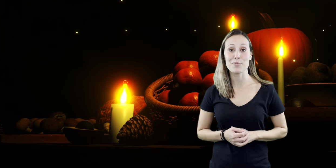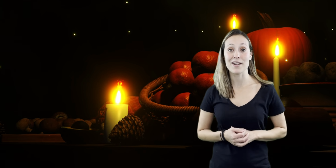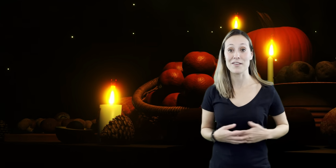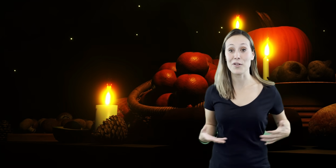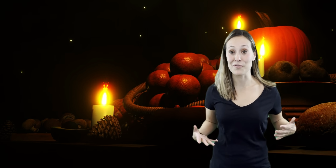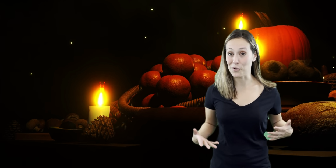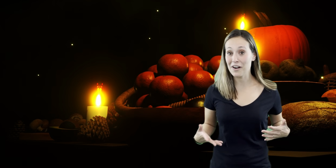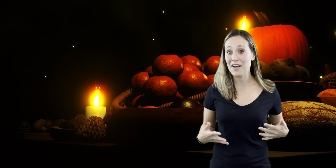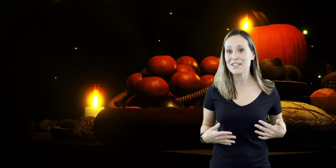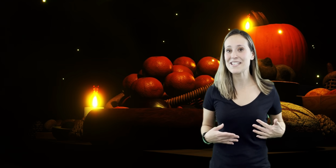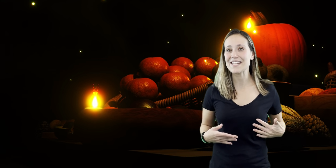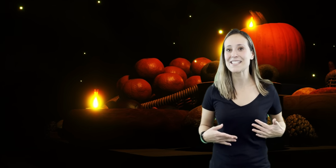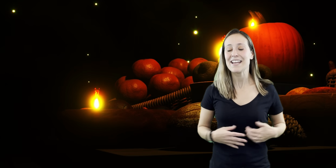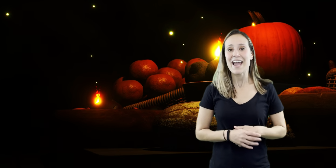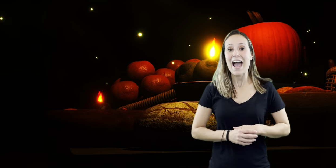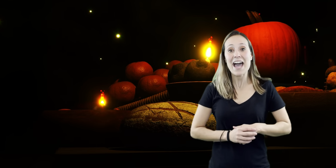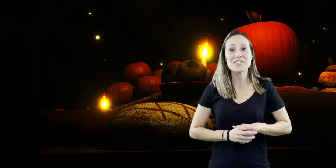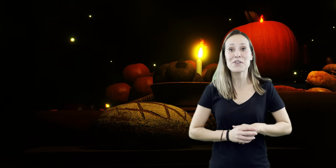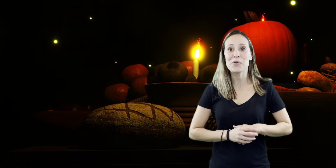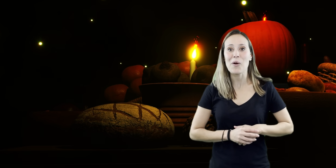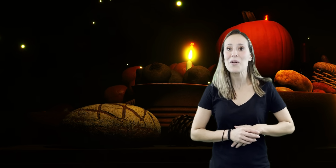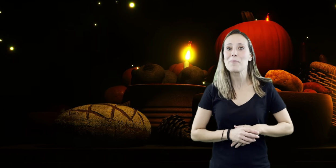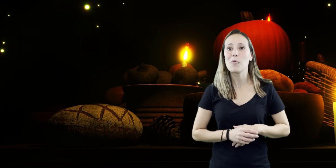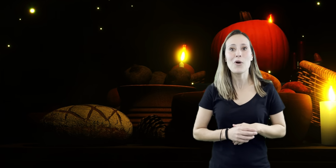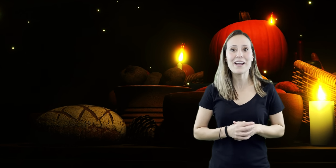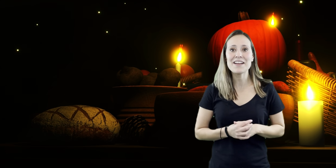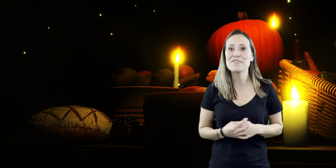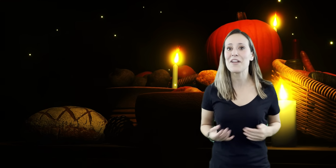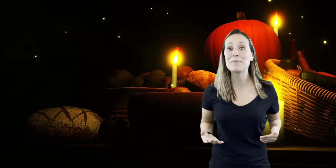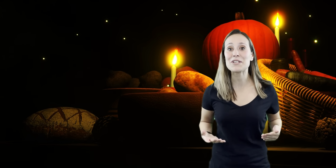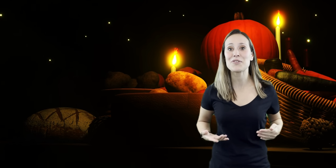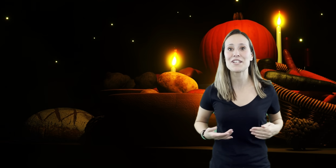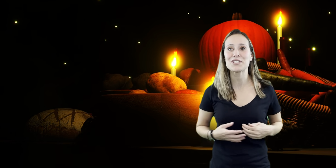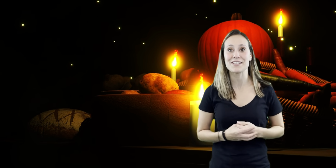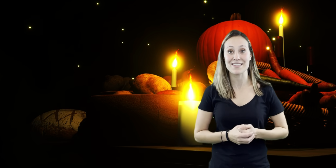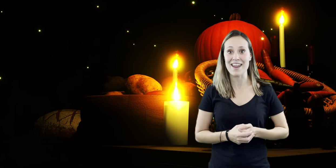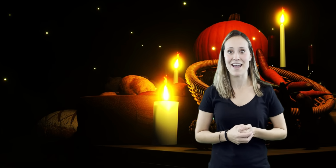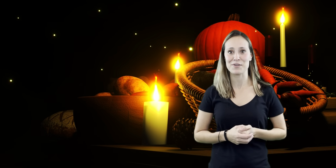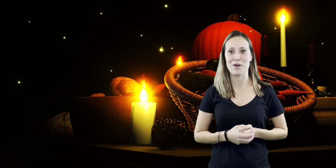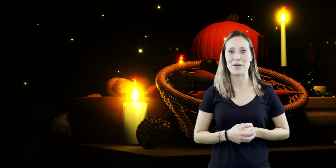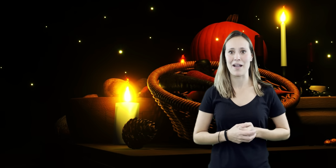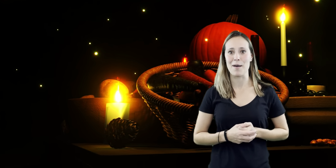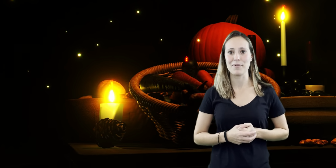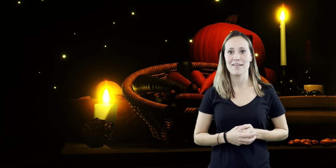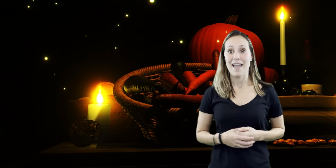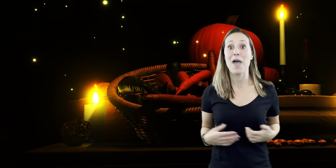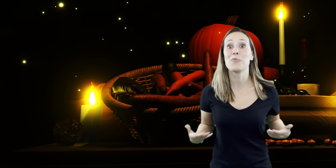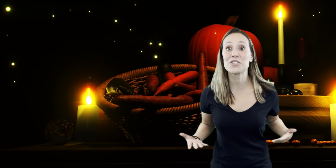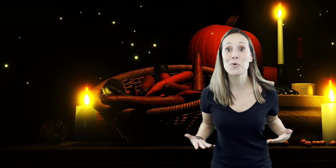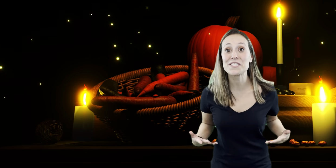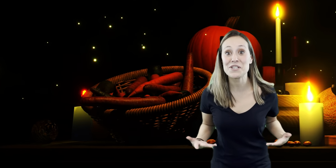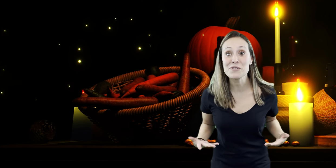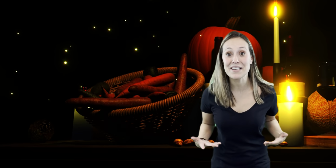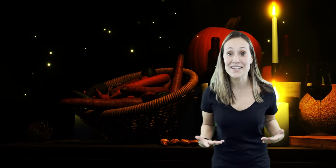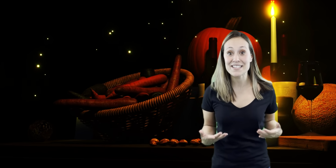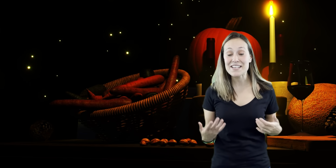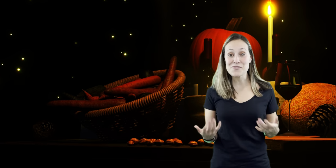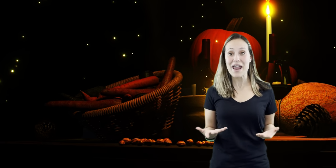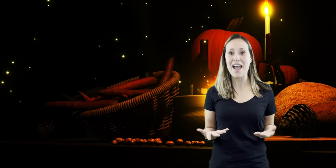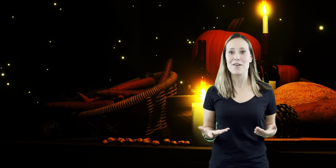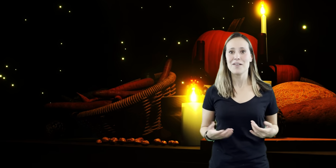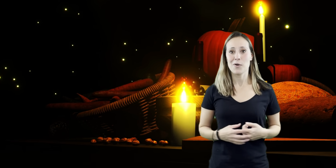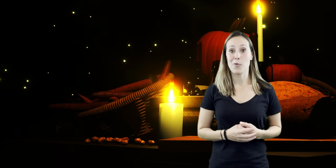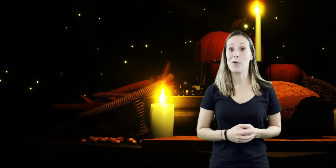when you're celebrating all of your holidays, ask your grown-up what kind of family traditions they had growing up and which ones you can